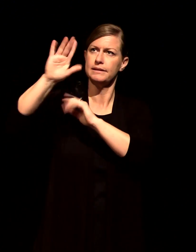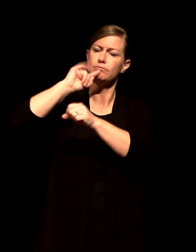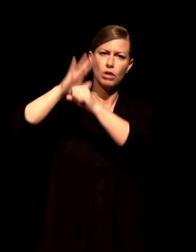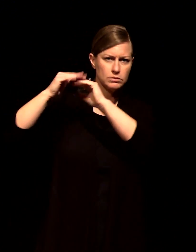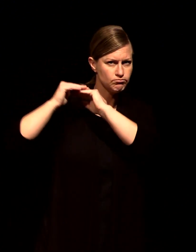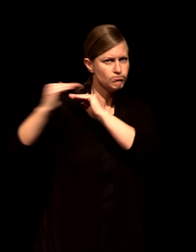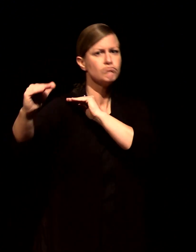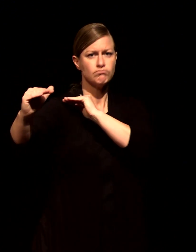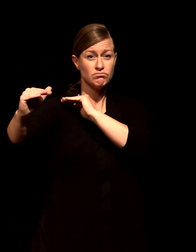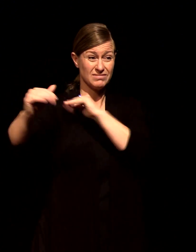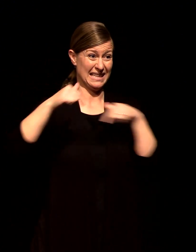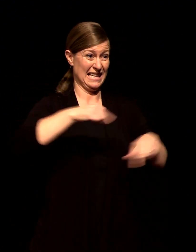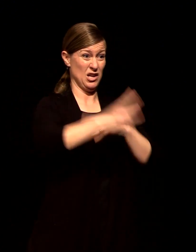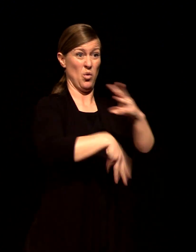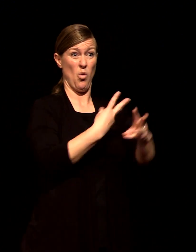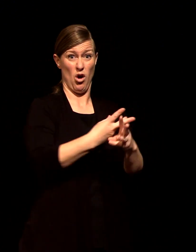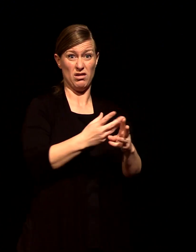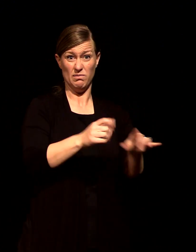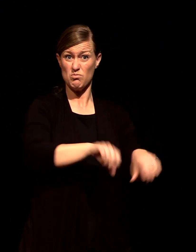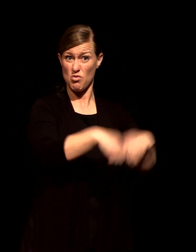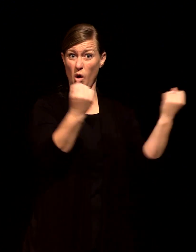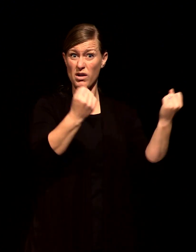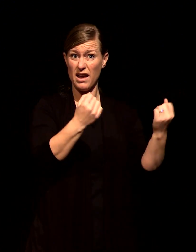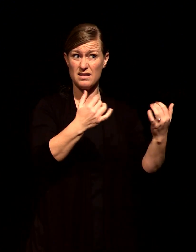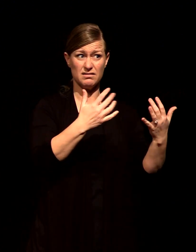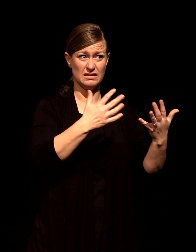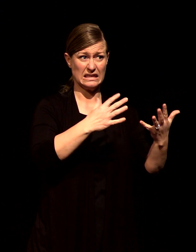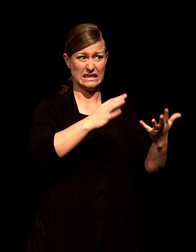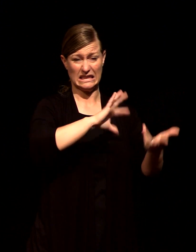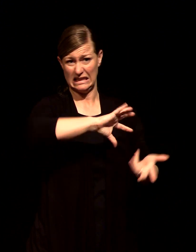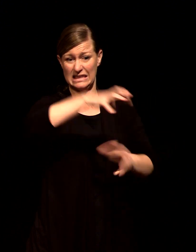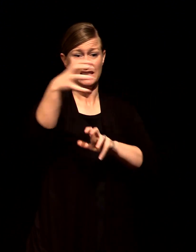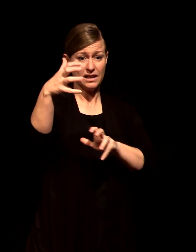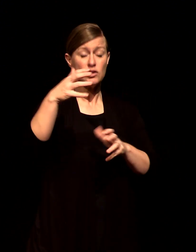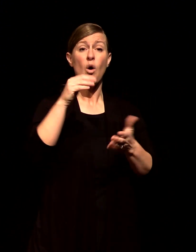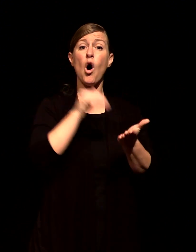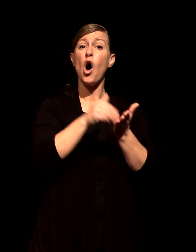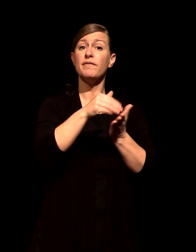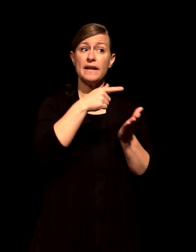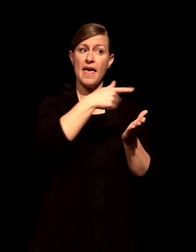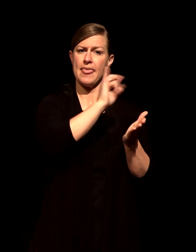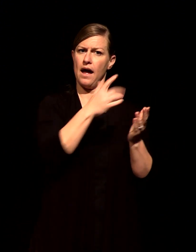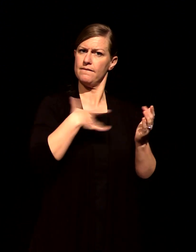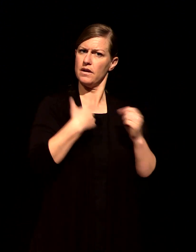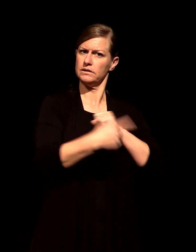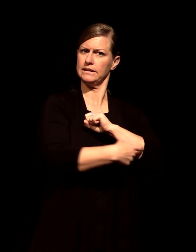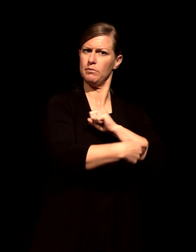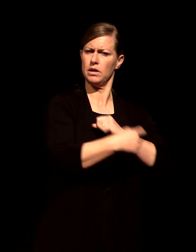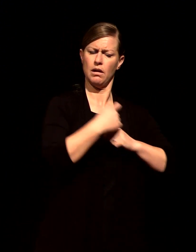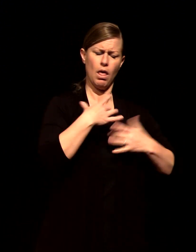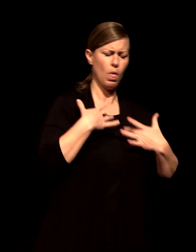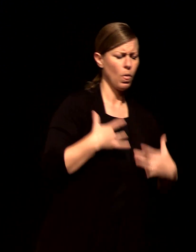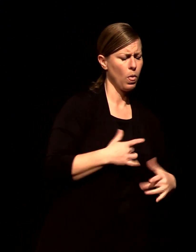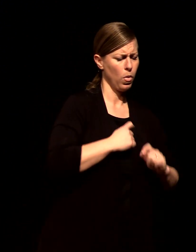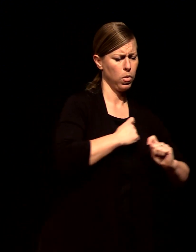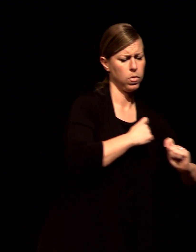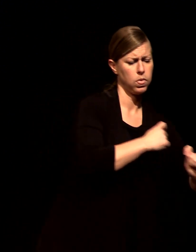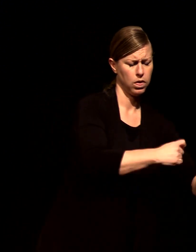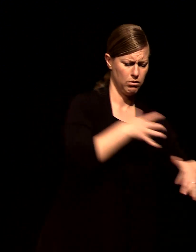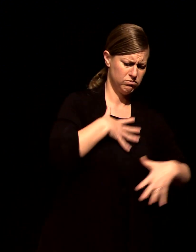it's often an act of protest that's what joy is and Jesus experienced sorrow but